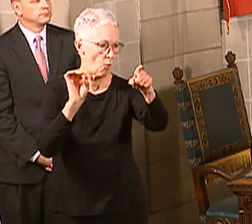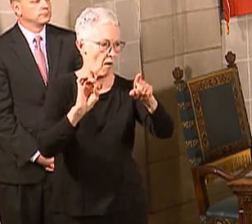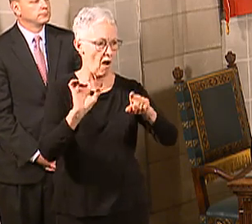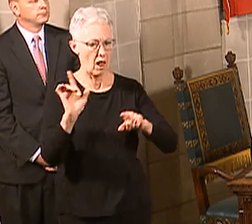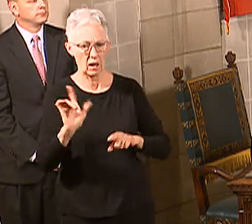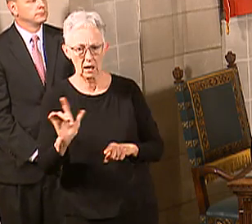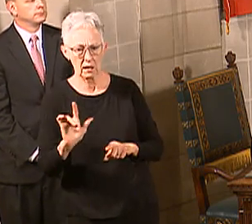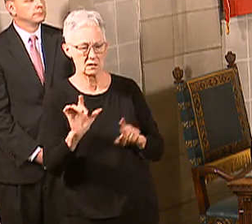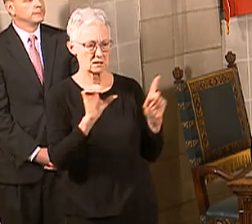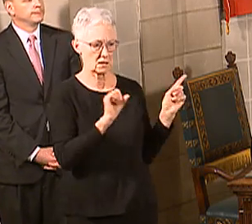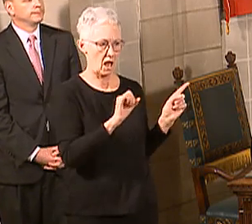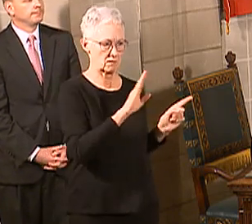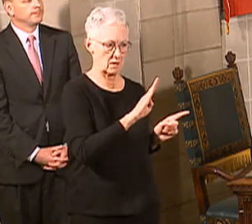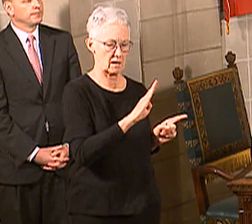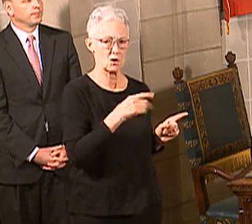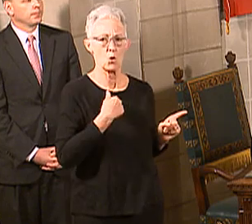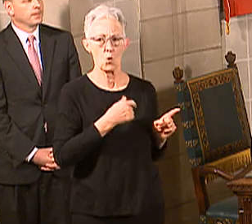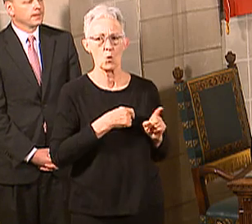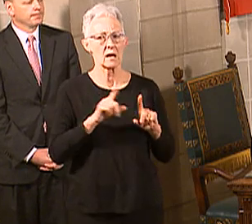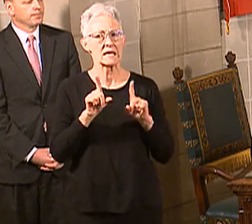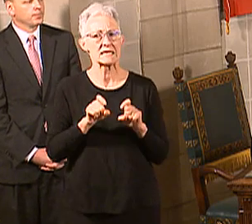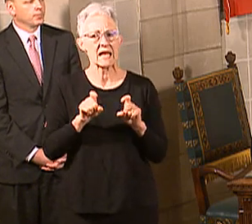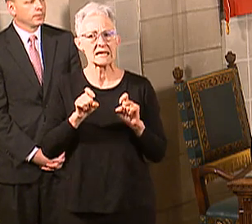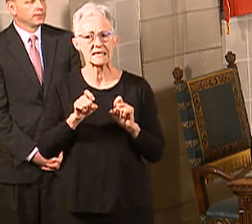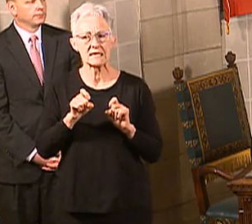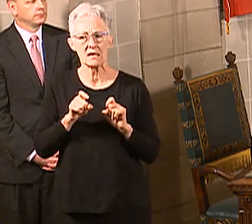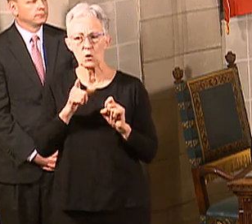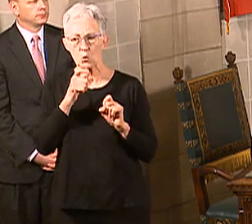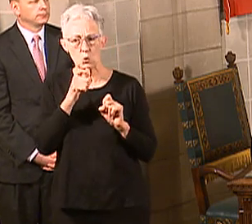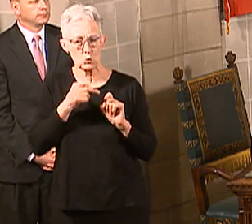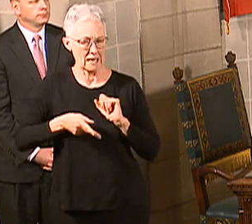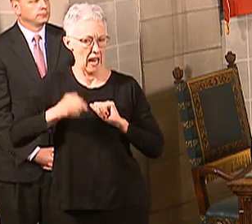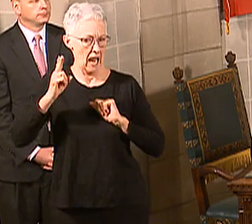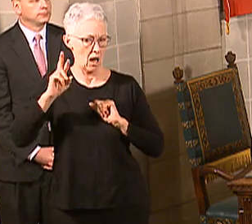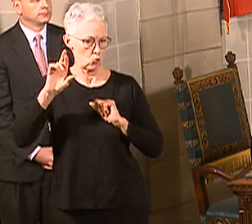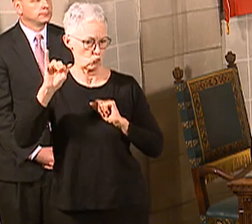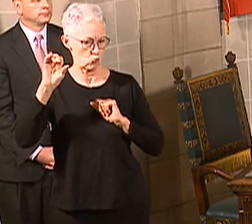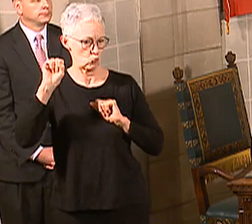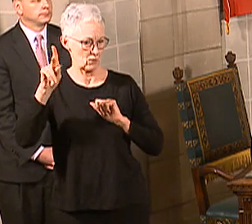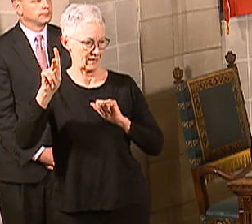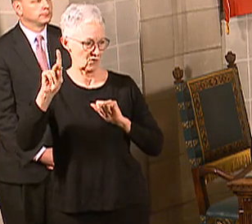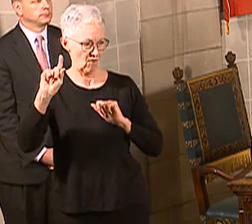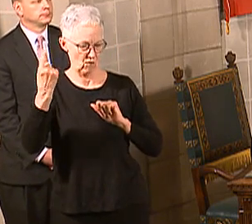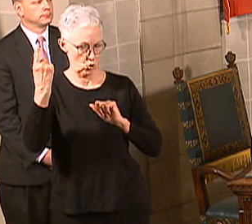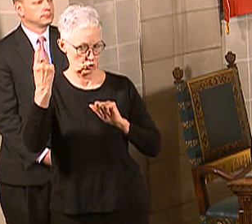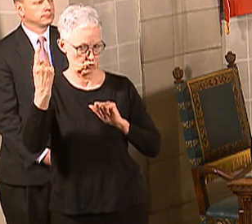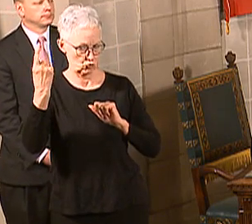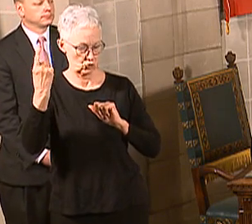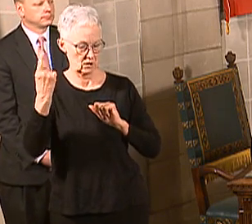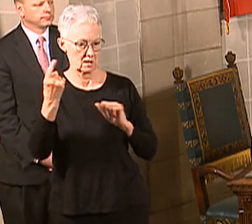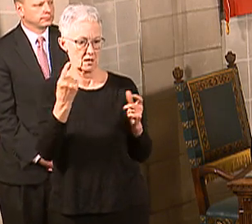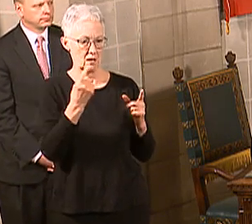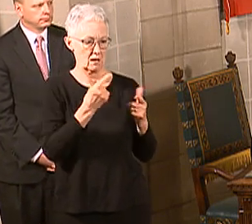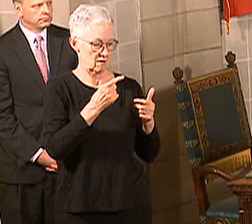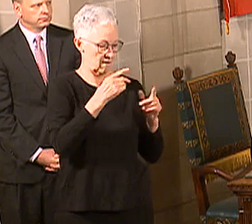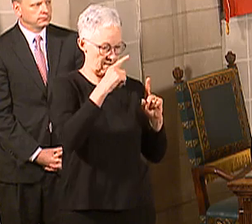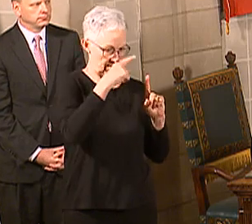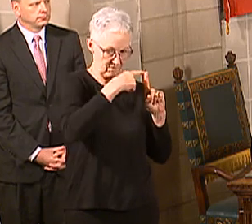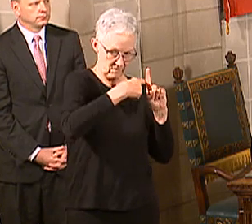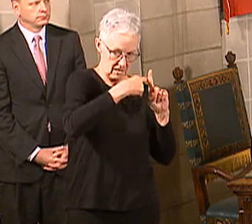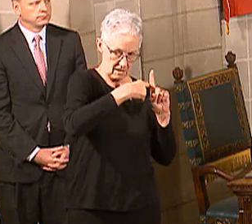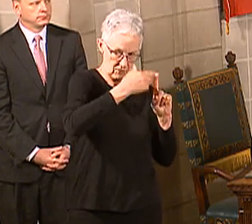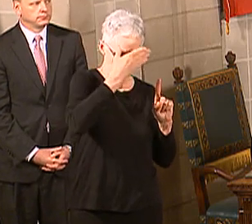high-risk folks that we're testing first, which is, again, if you've got the symptoms of high fever, coughing, shortness of breath,